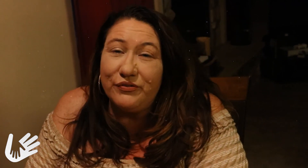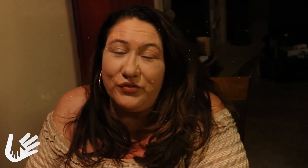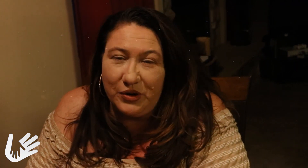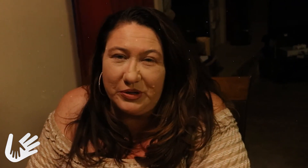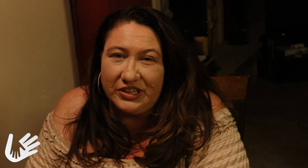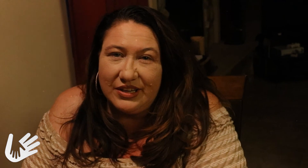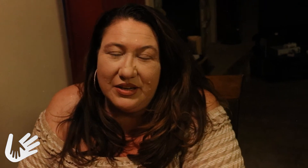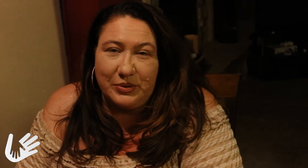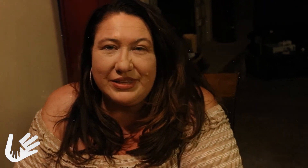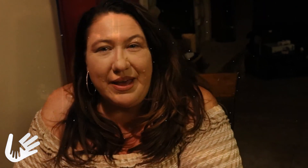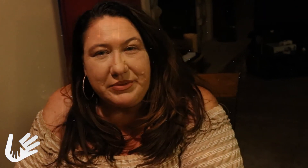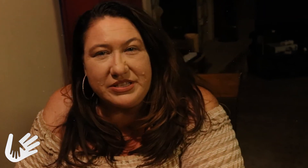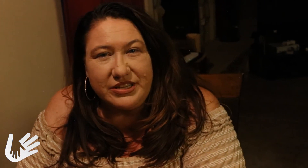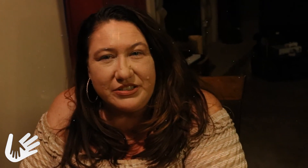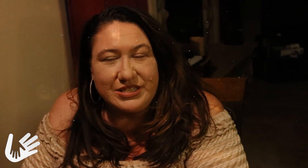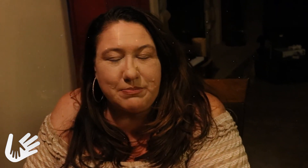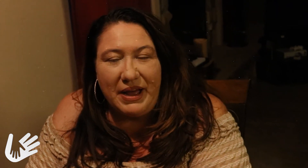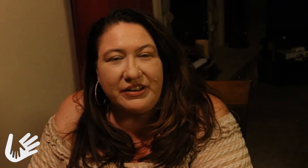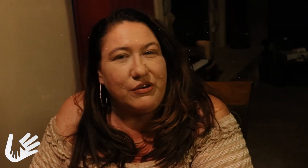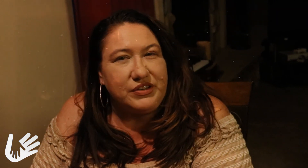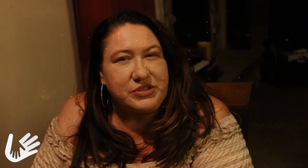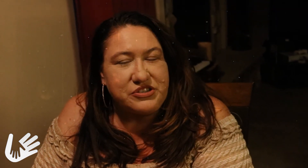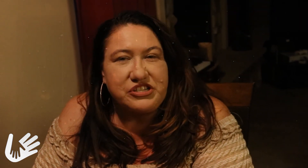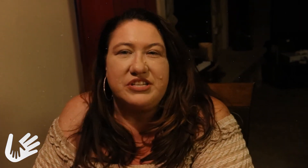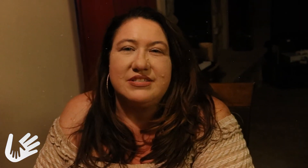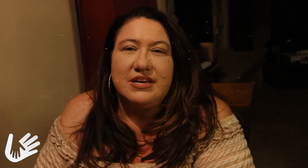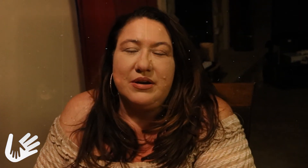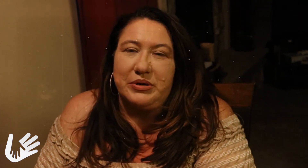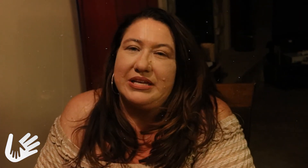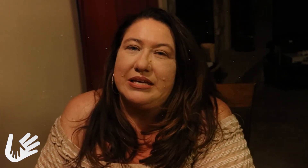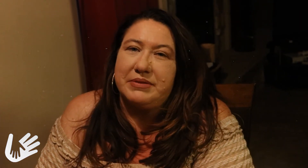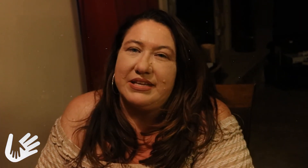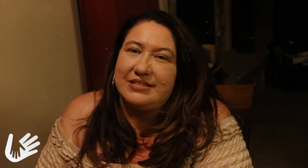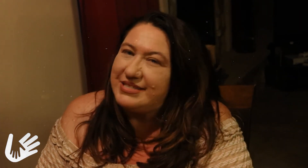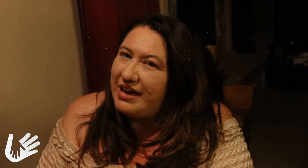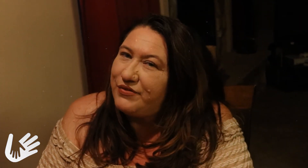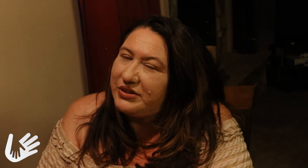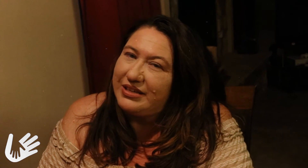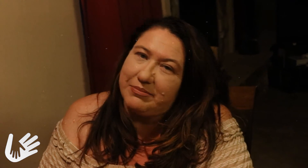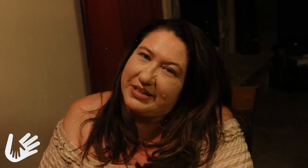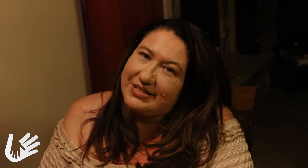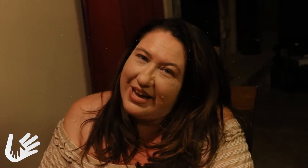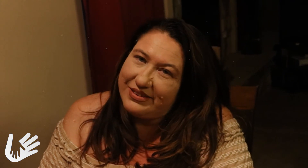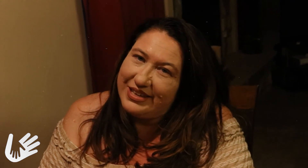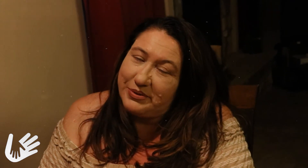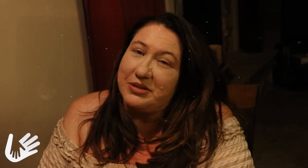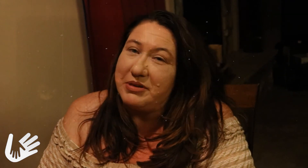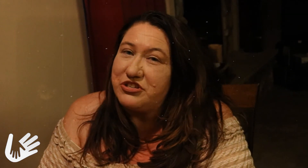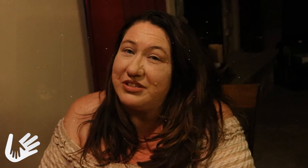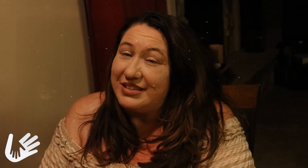forward with camp this year despite COVID restrictions. We're going to keep the kids safe, we're going to keep the kids healthy, and we're going to make sure that the